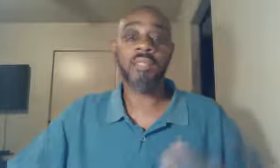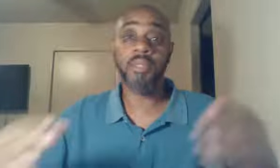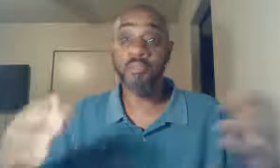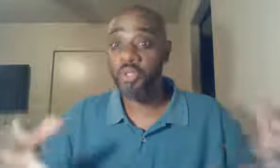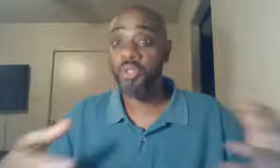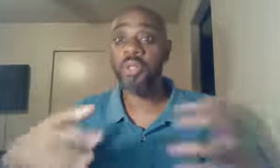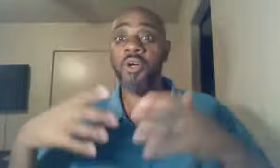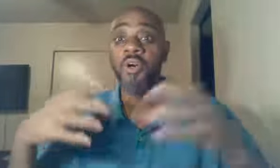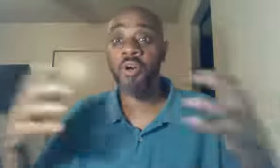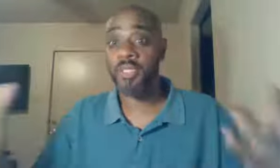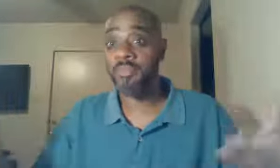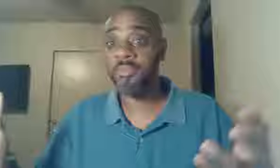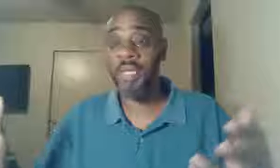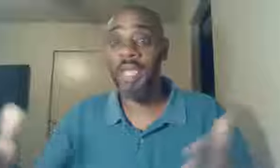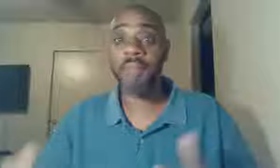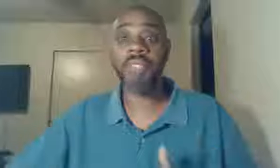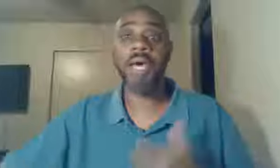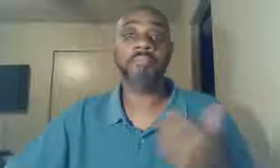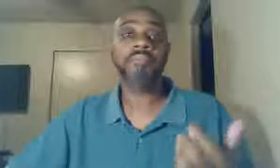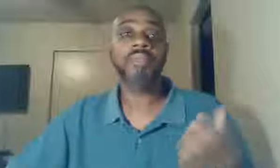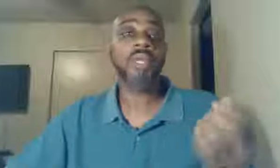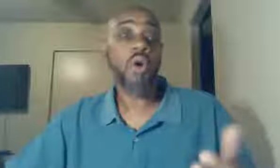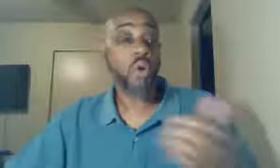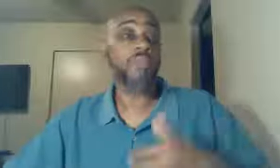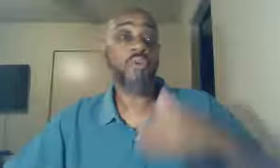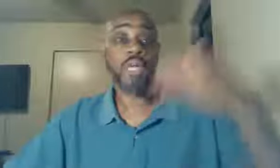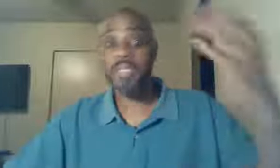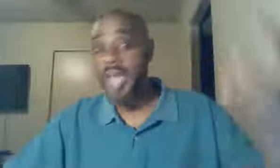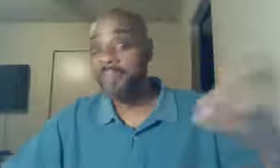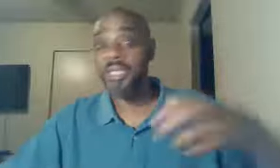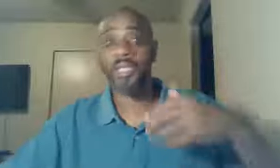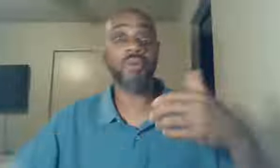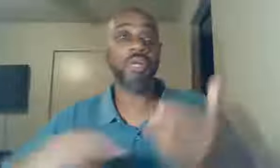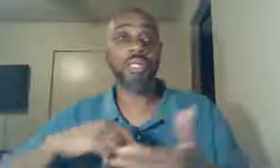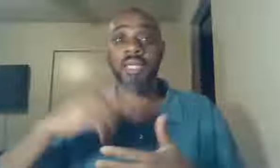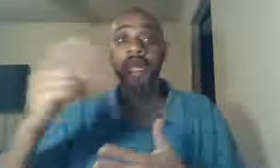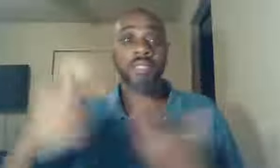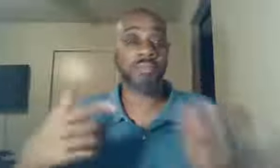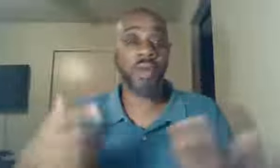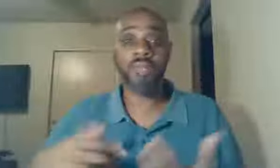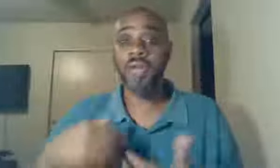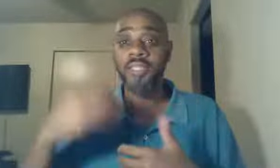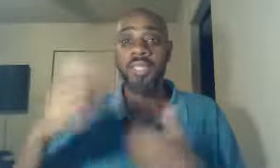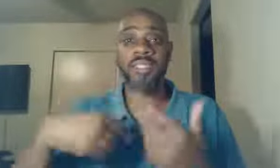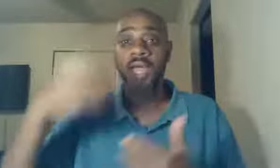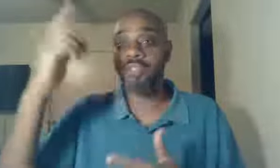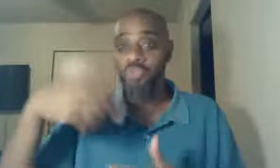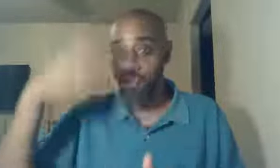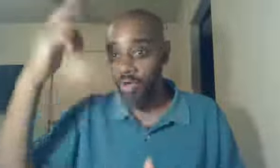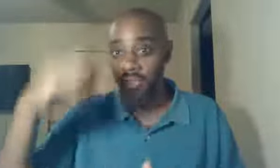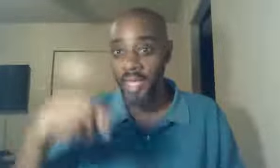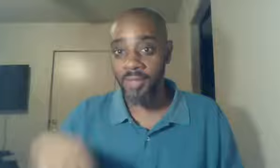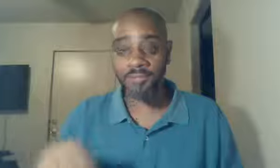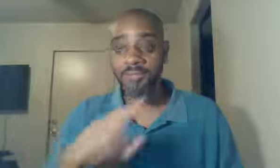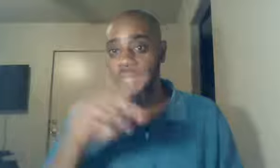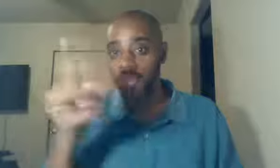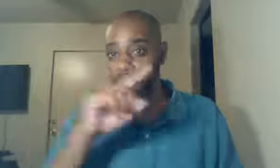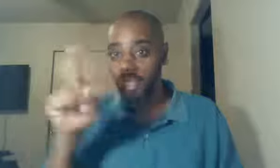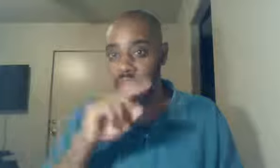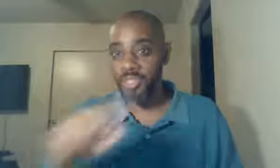computer or a laptop, or if you're on a tablet or anything like a smart device like that, just scroll down, and you'll be able to read